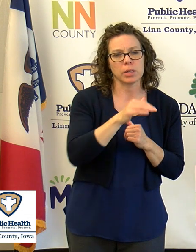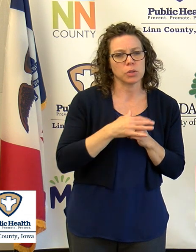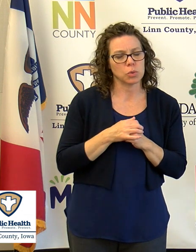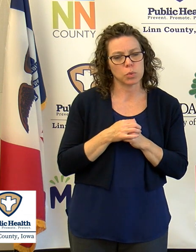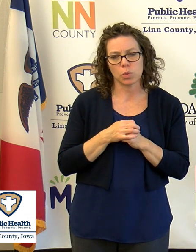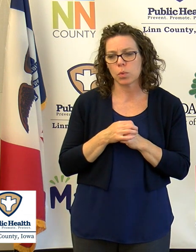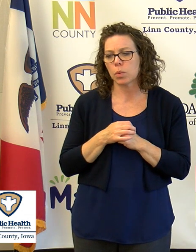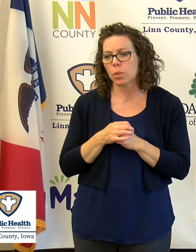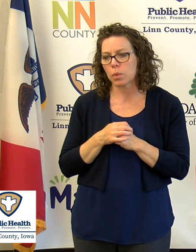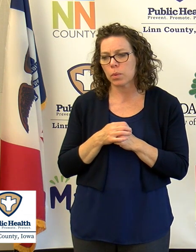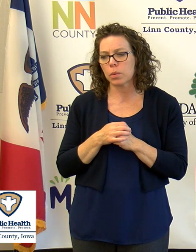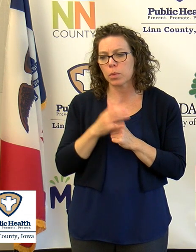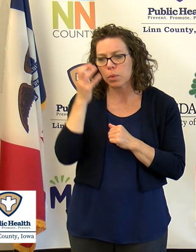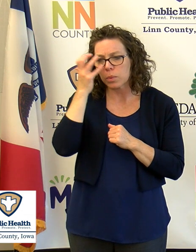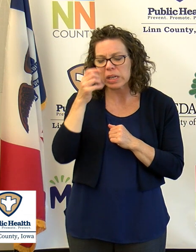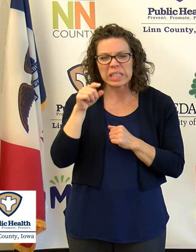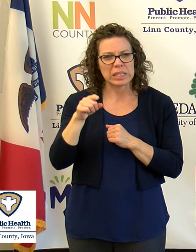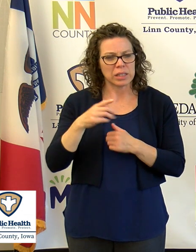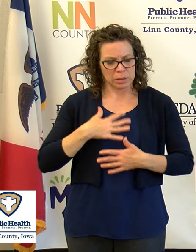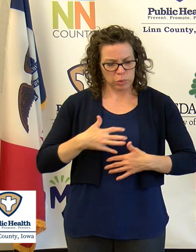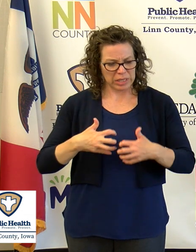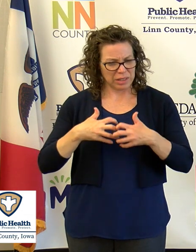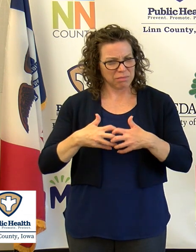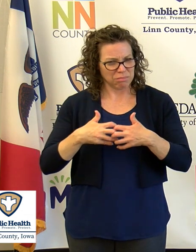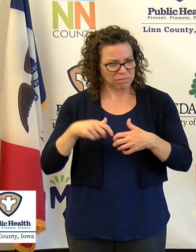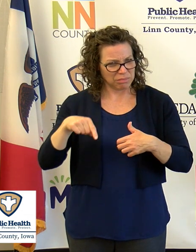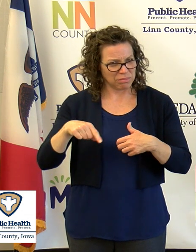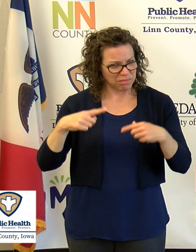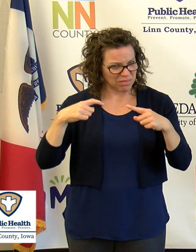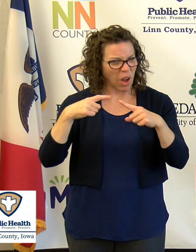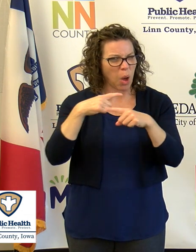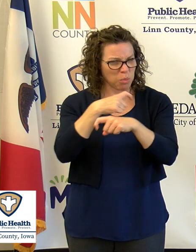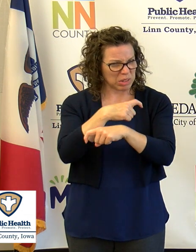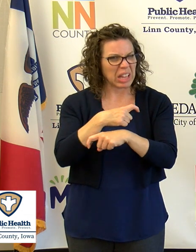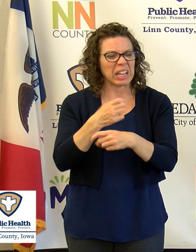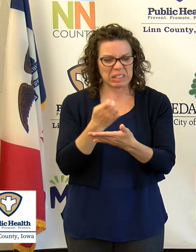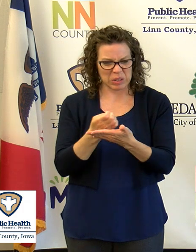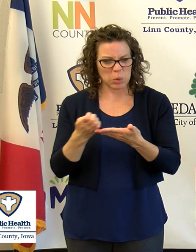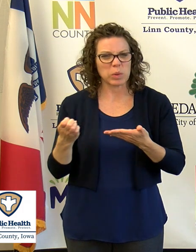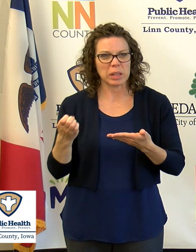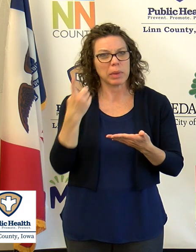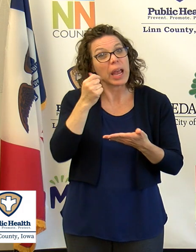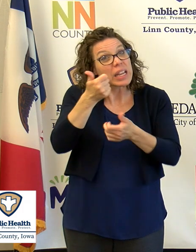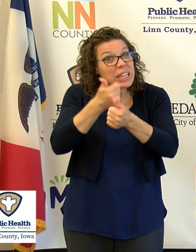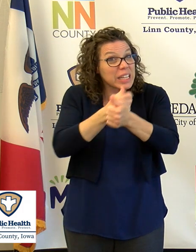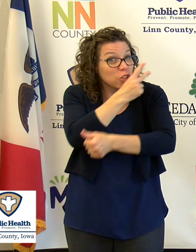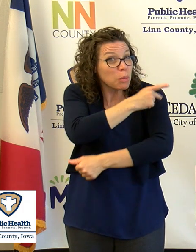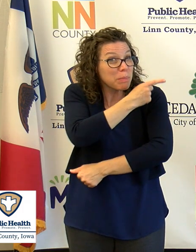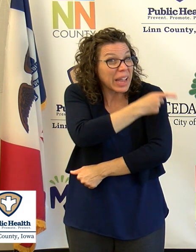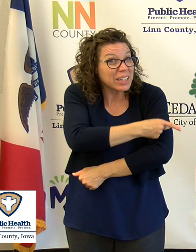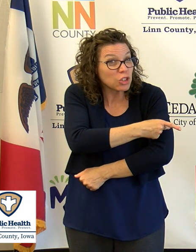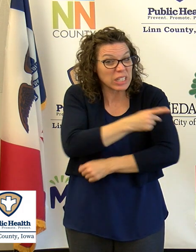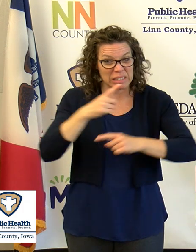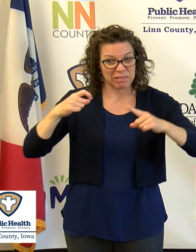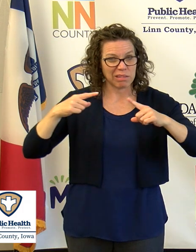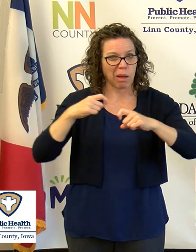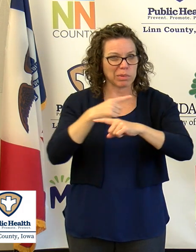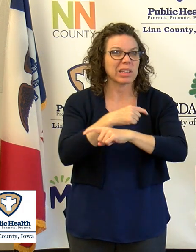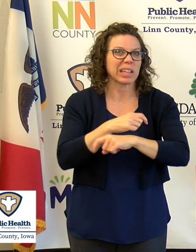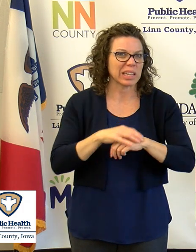incredibly complex devices and the complexity for each individual patient is deep.